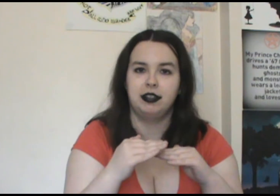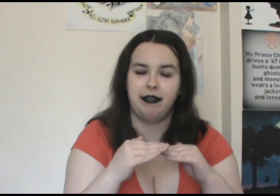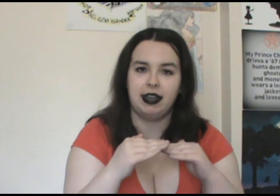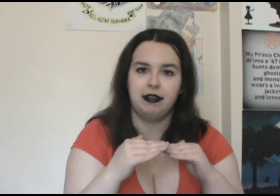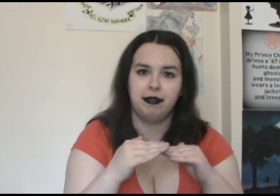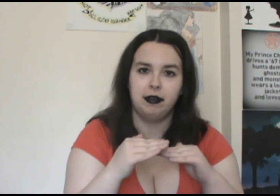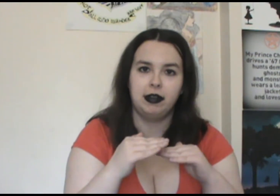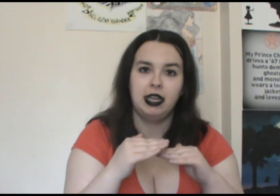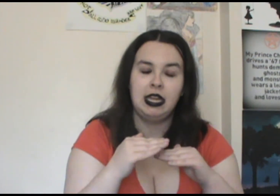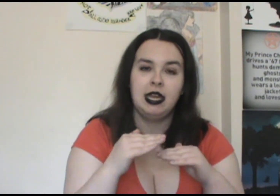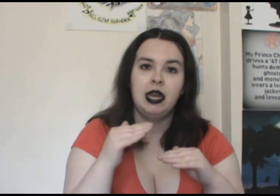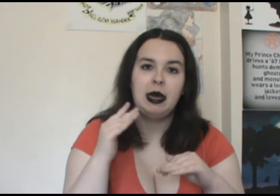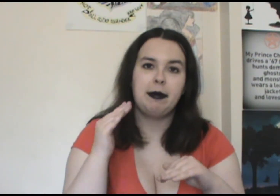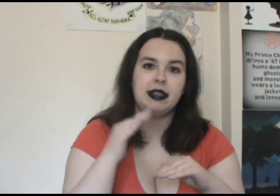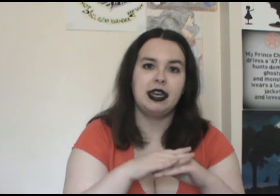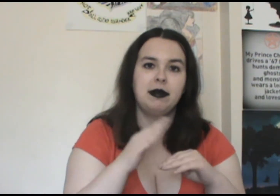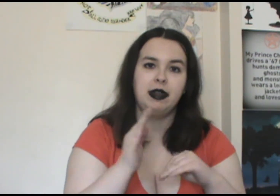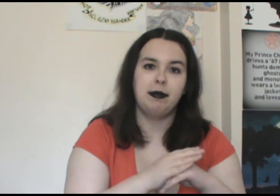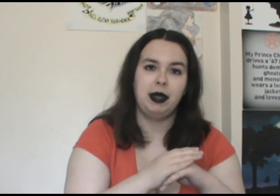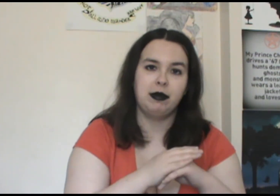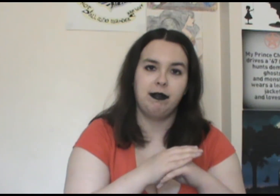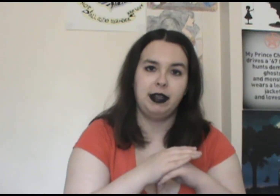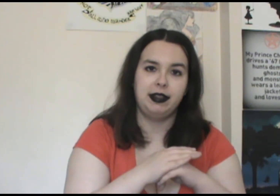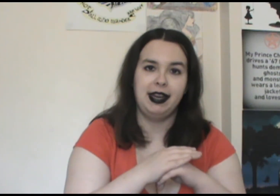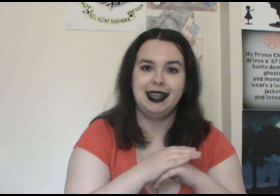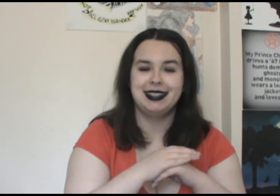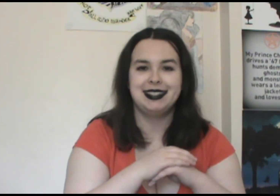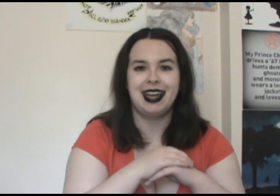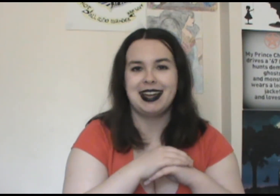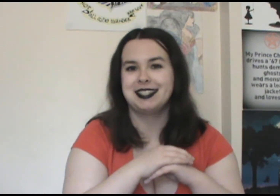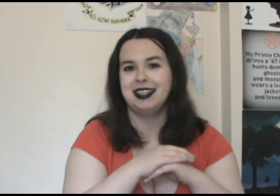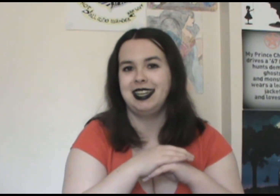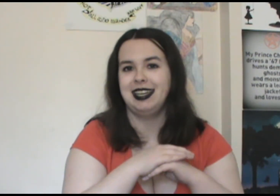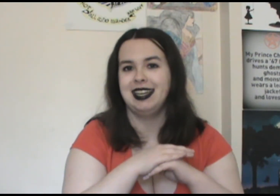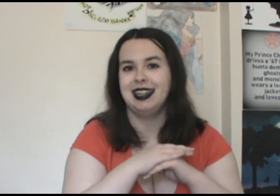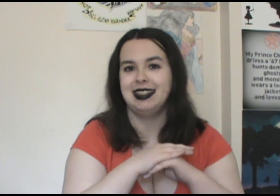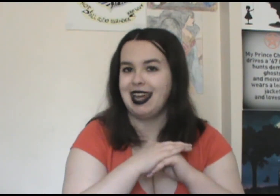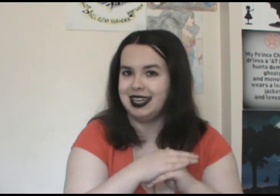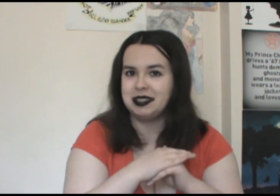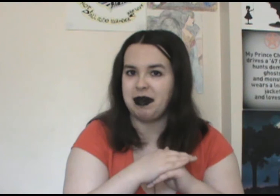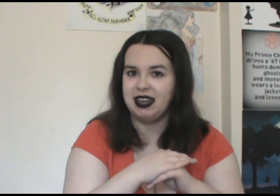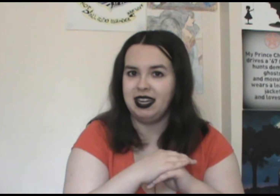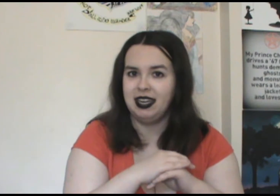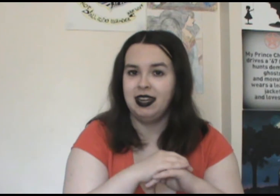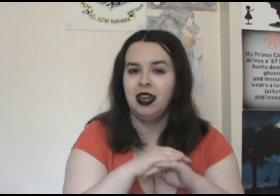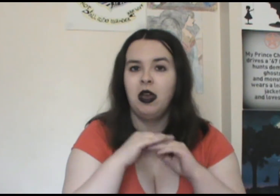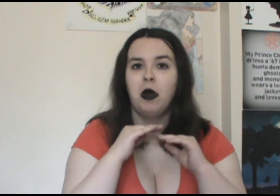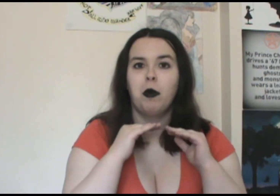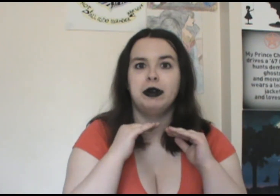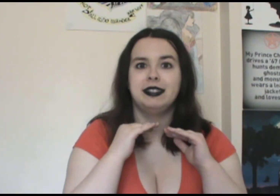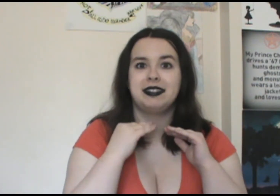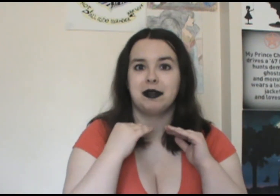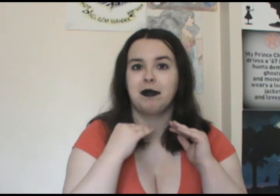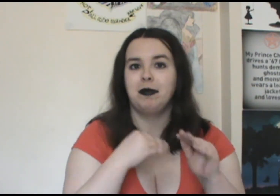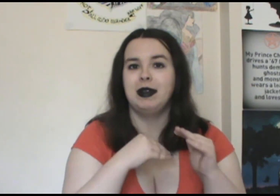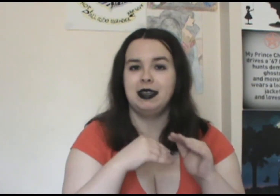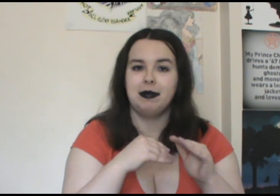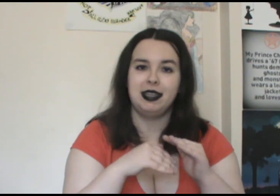the fact of Farouk. But then it being revealed that it's actually Lenny's body was really really